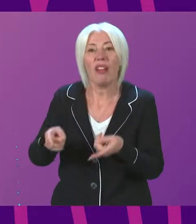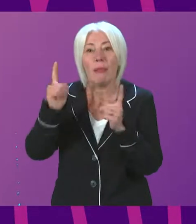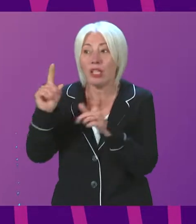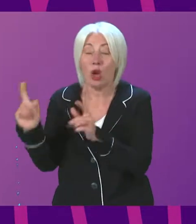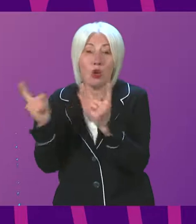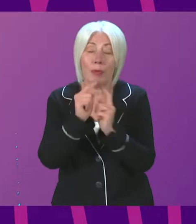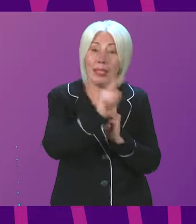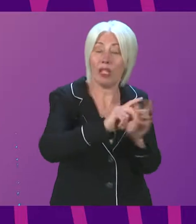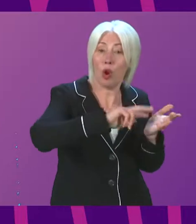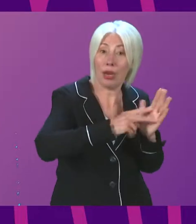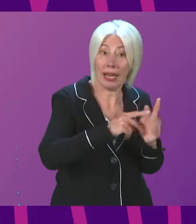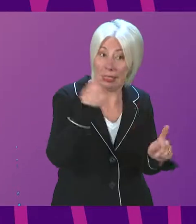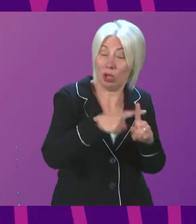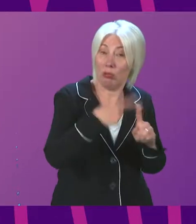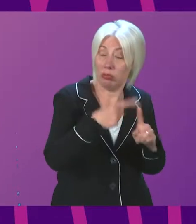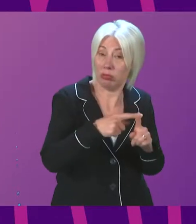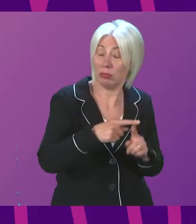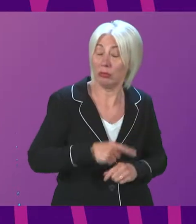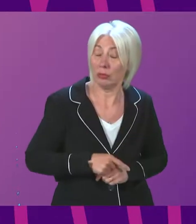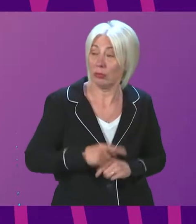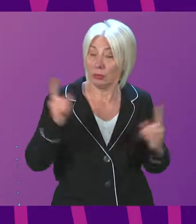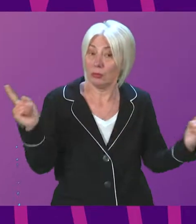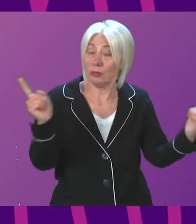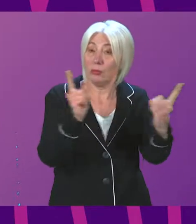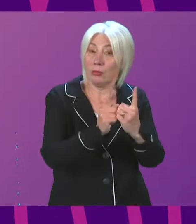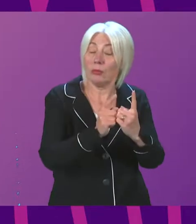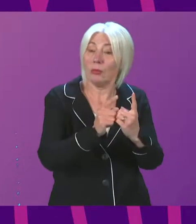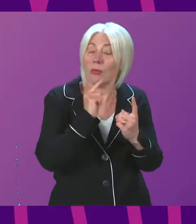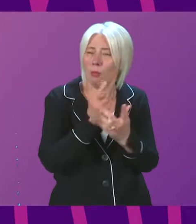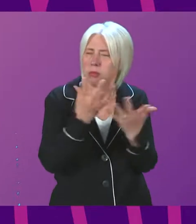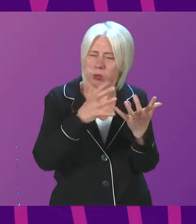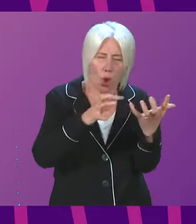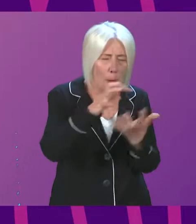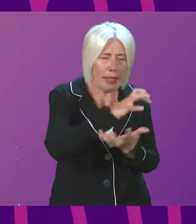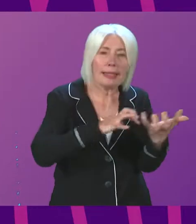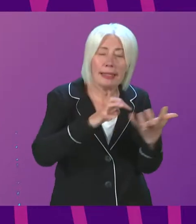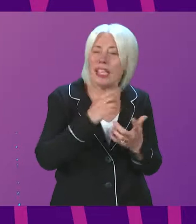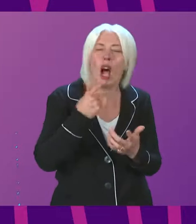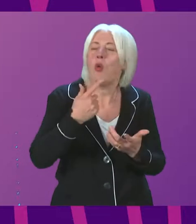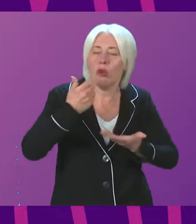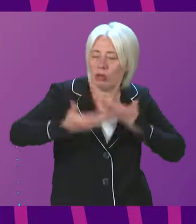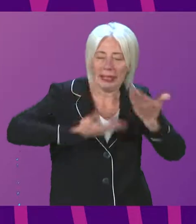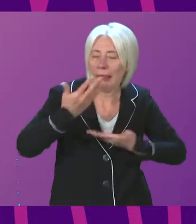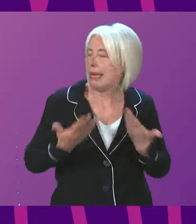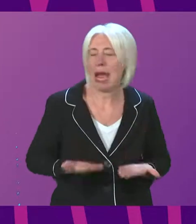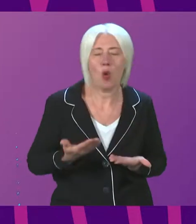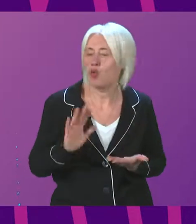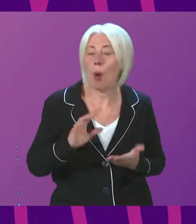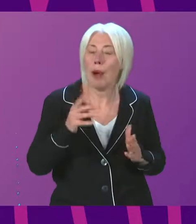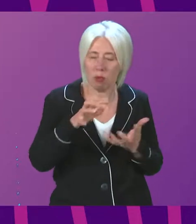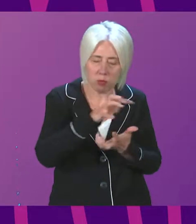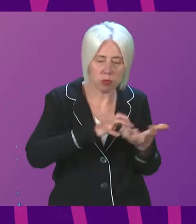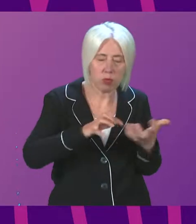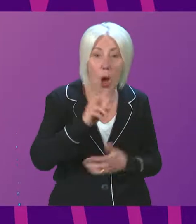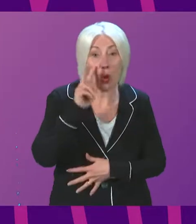organisation as a matter of urgency. There are a number of complexities here which I won't go into now but I